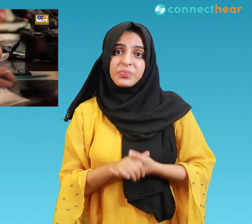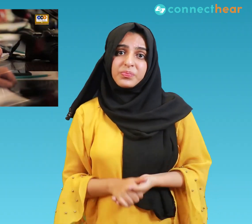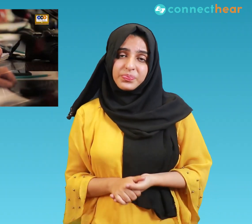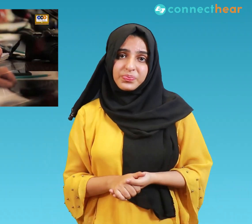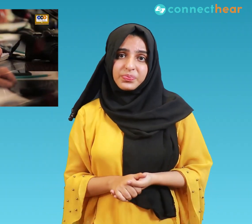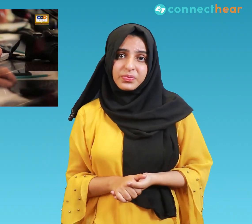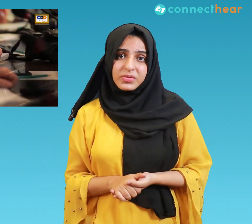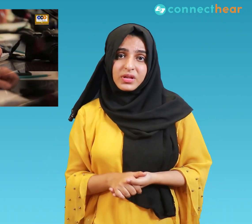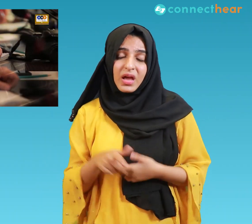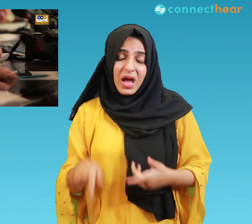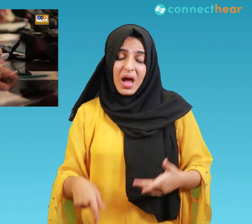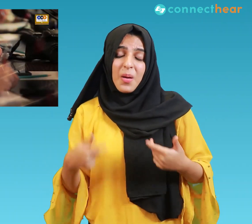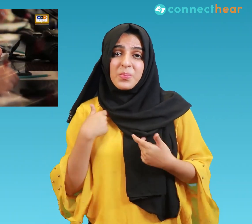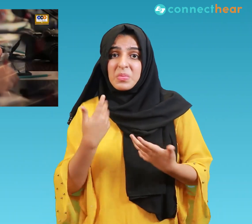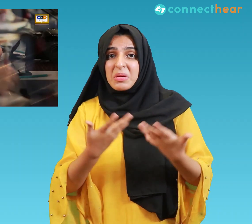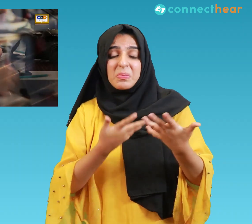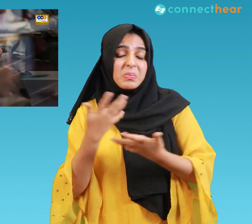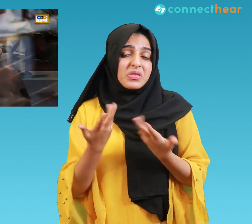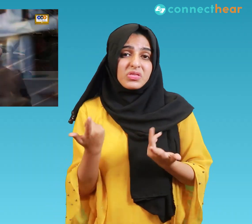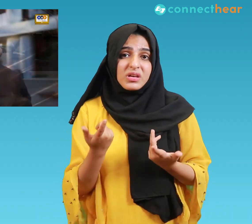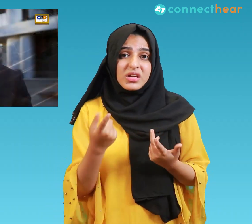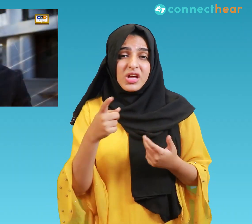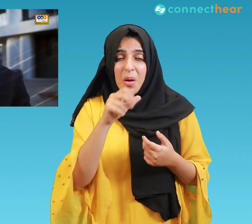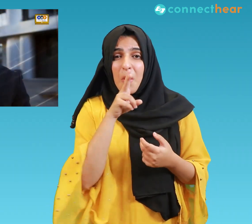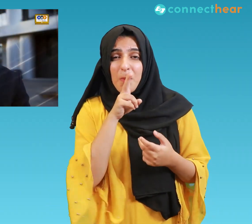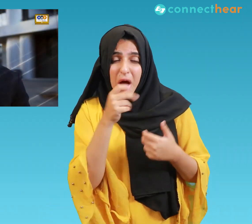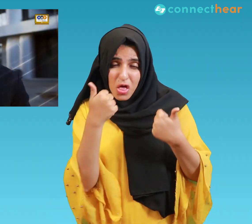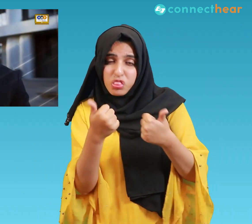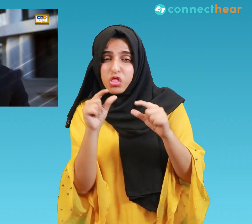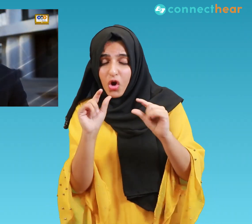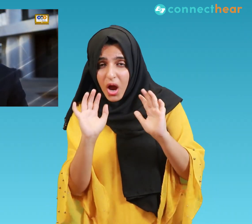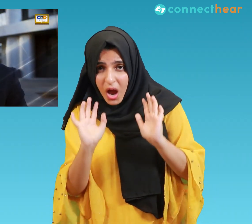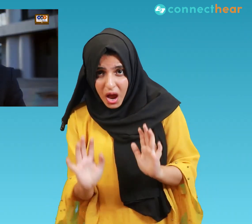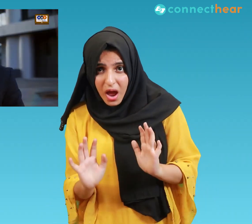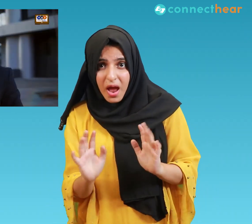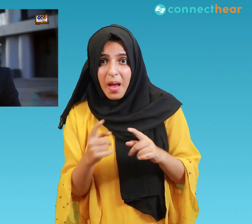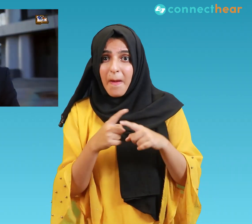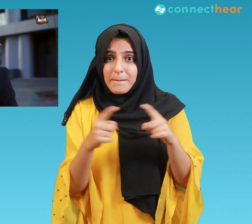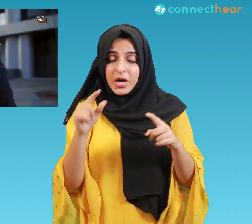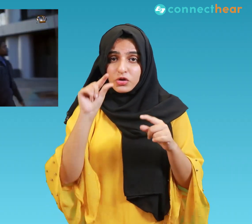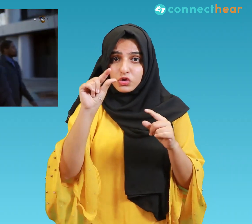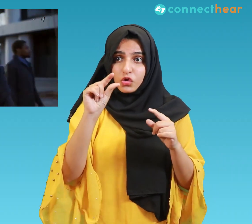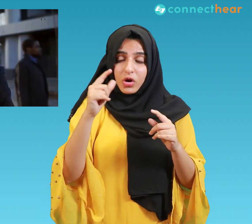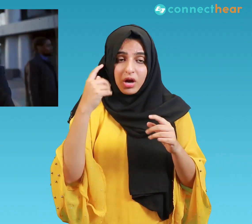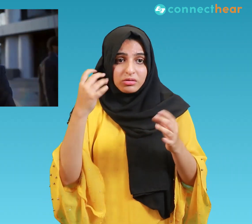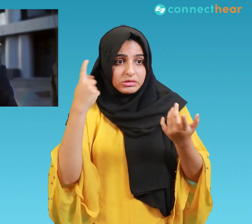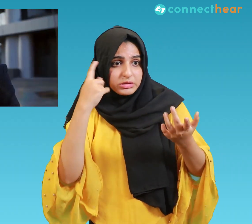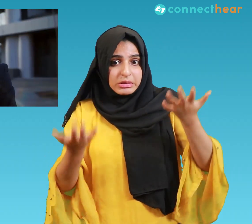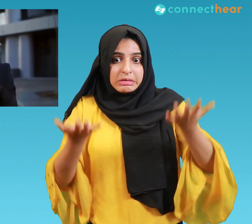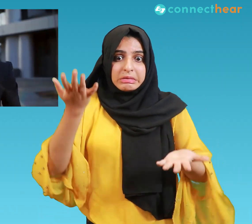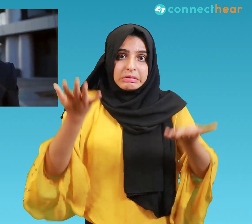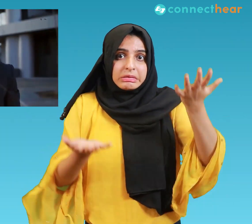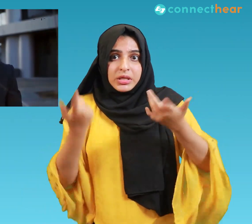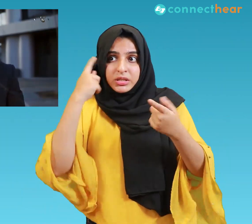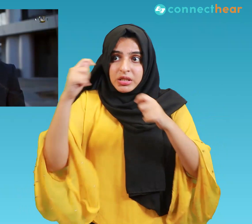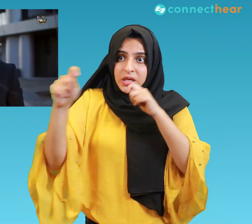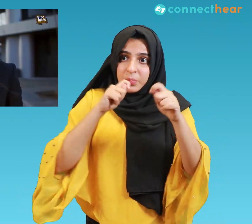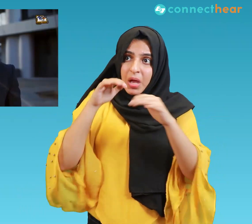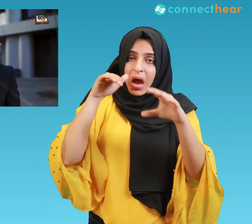Now this might be good news but things are already heating up even in such an interview. We